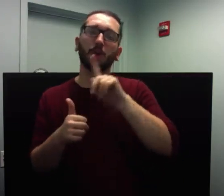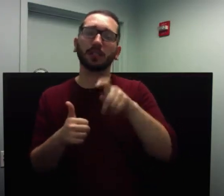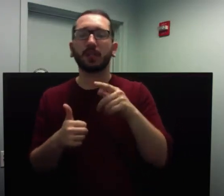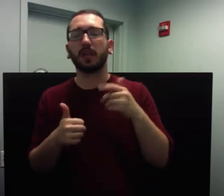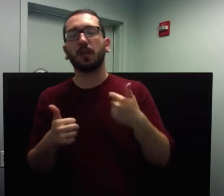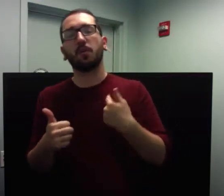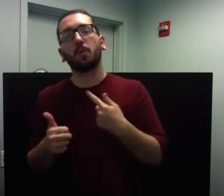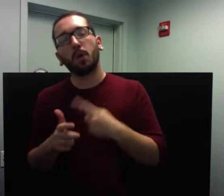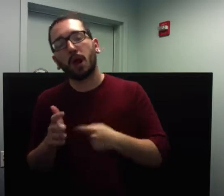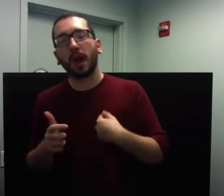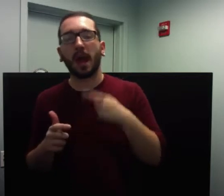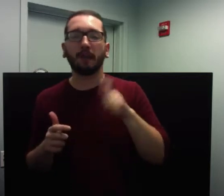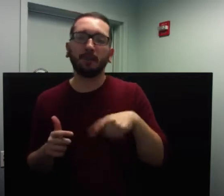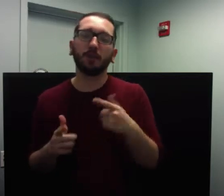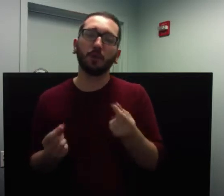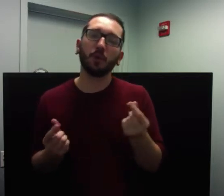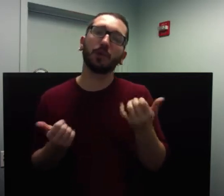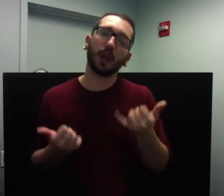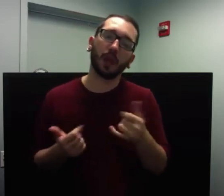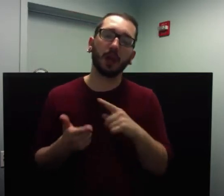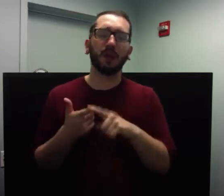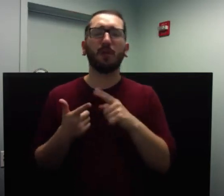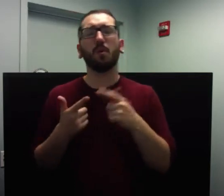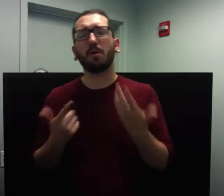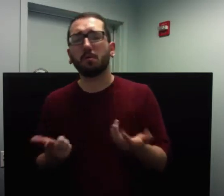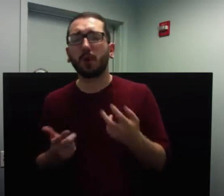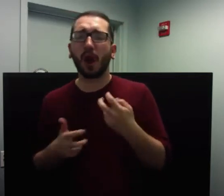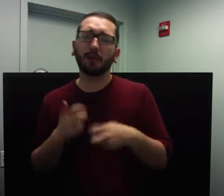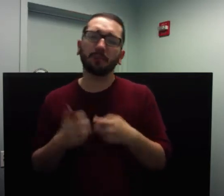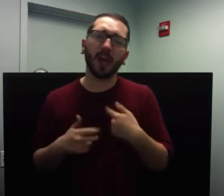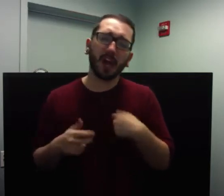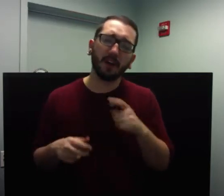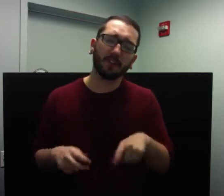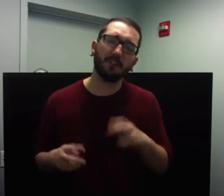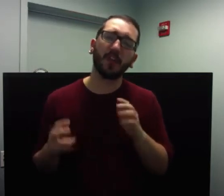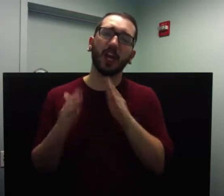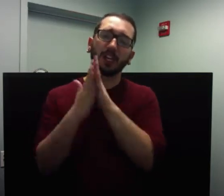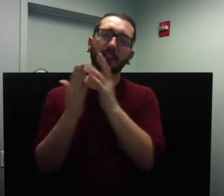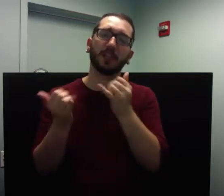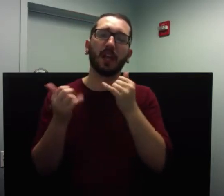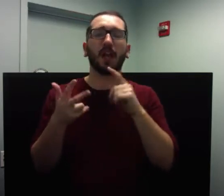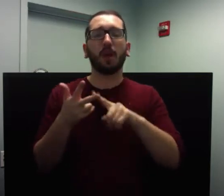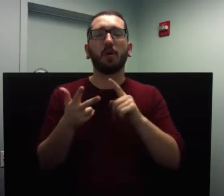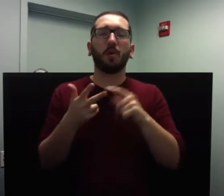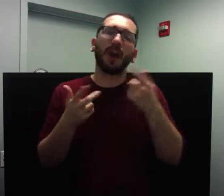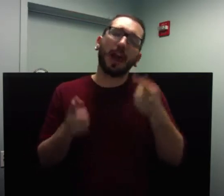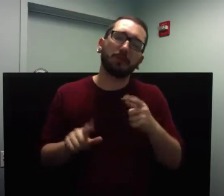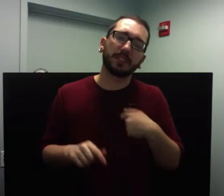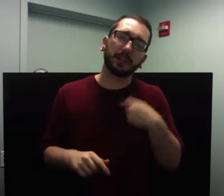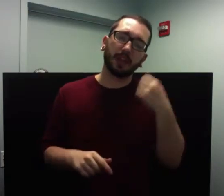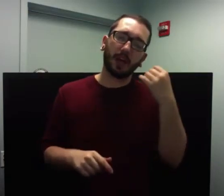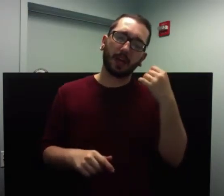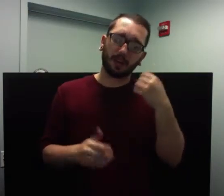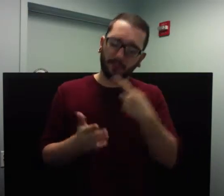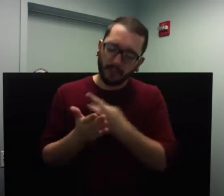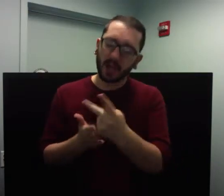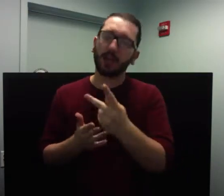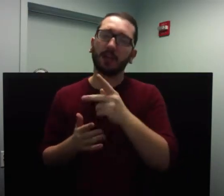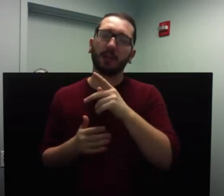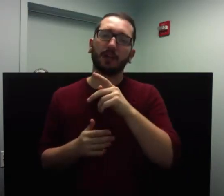problems am I going to have to face? What's going to happen if I fail at the challenges facing me? Or